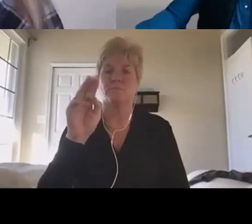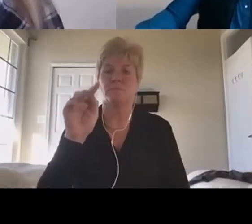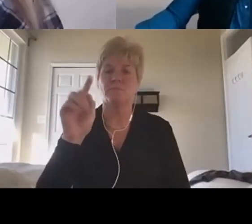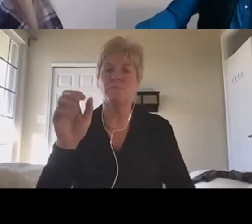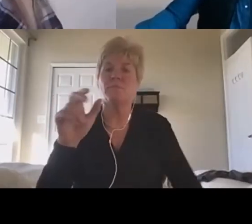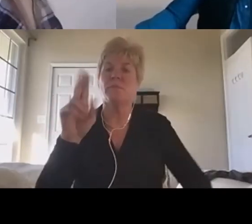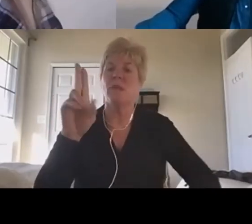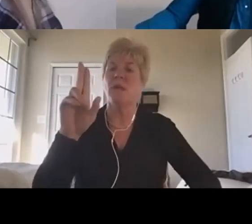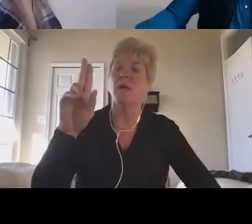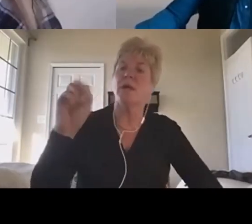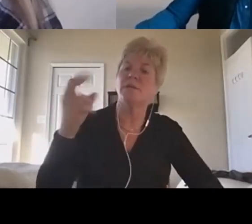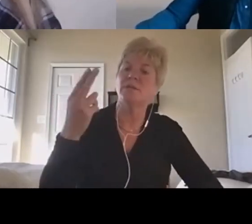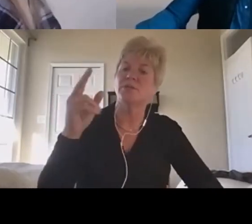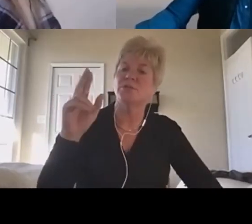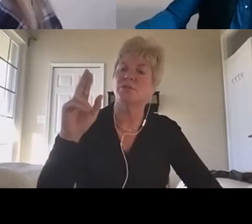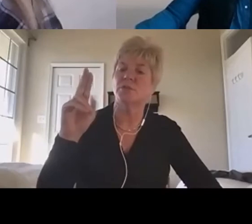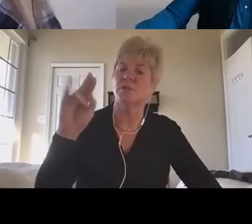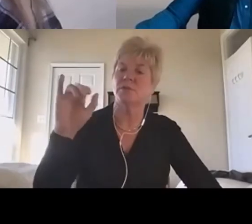assuming you can hear me.